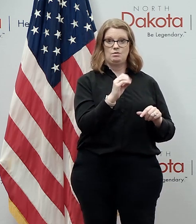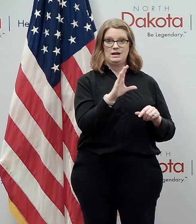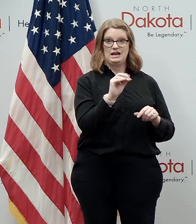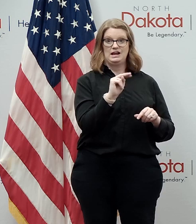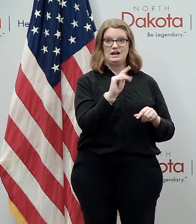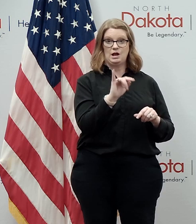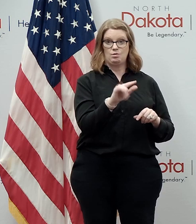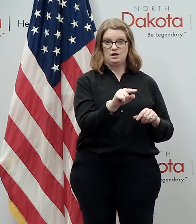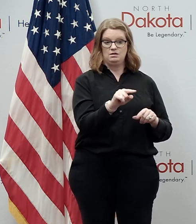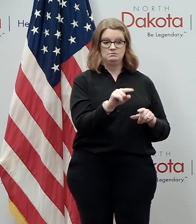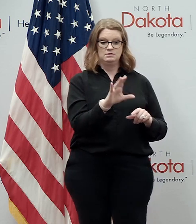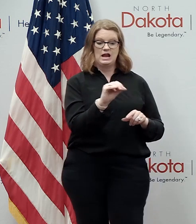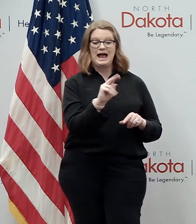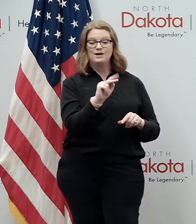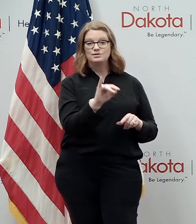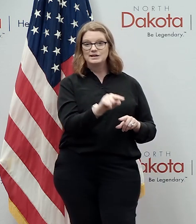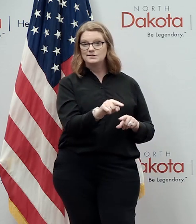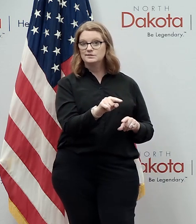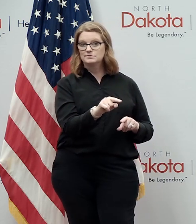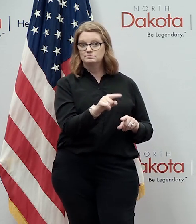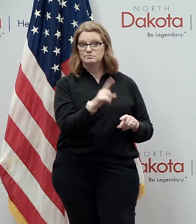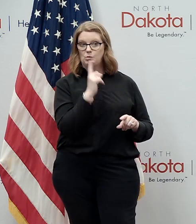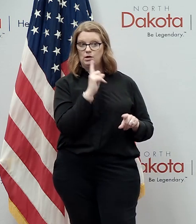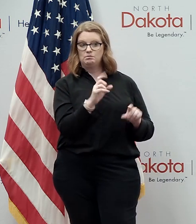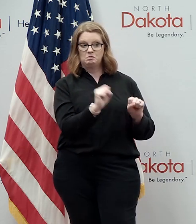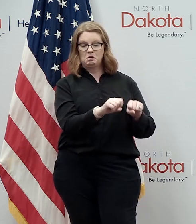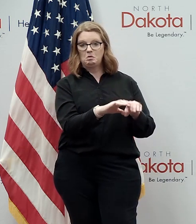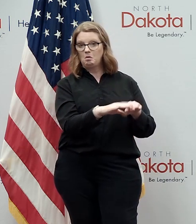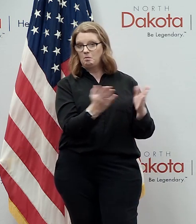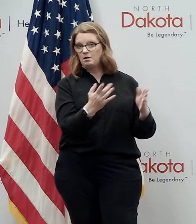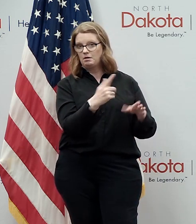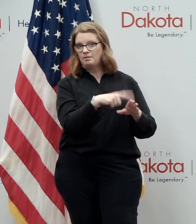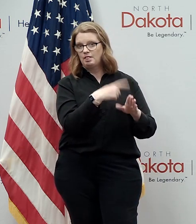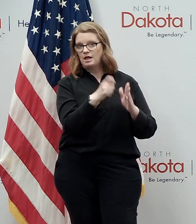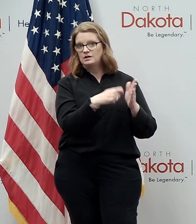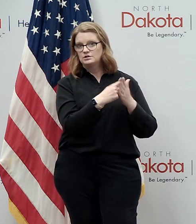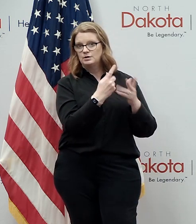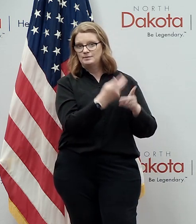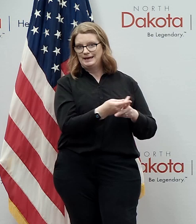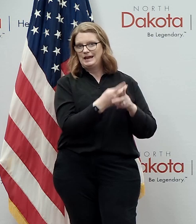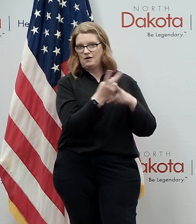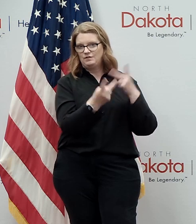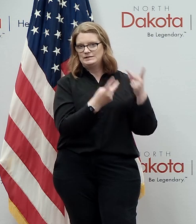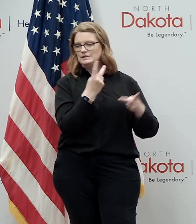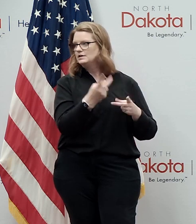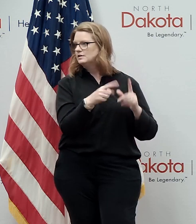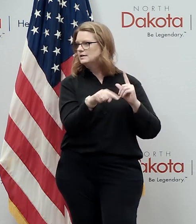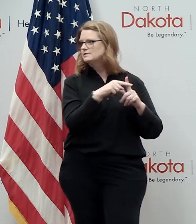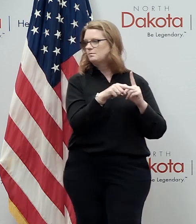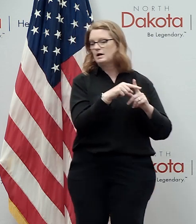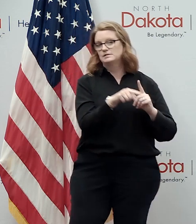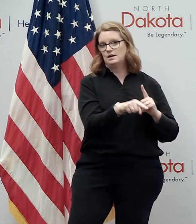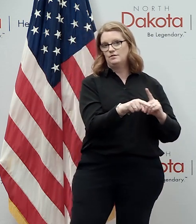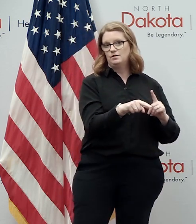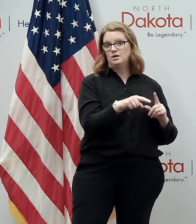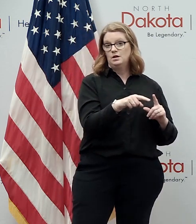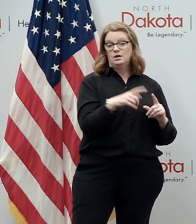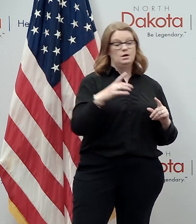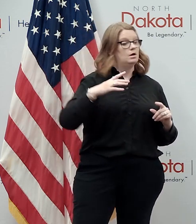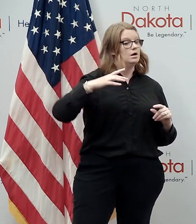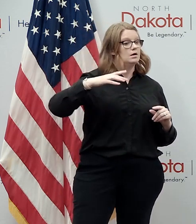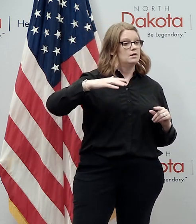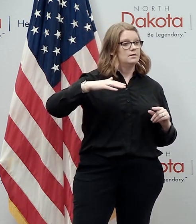uh is a is a one of the indicators for opening up long-term long-term care visitation so that's positive we haven't seen